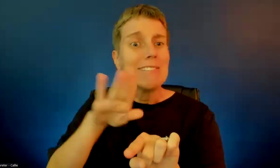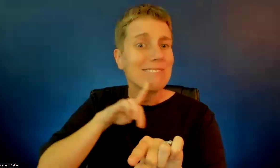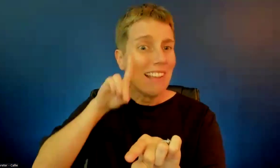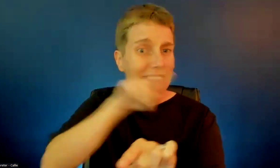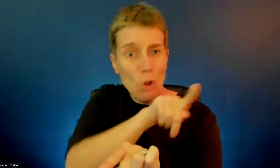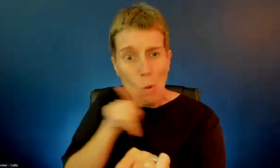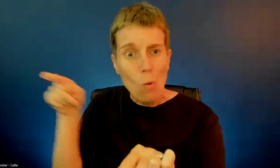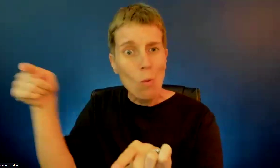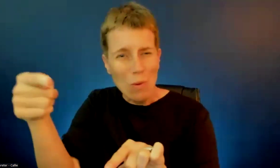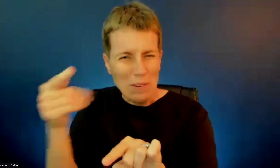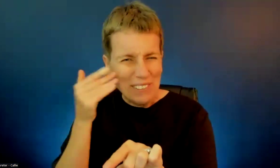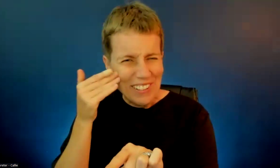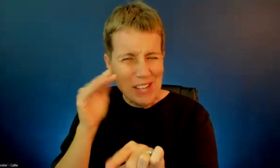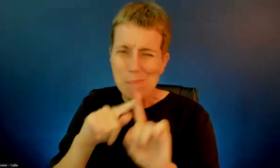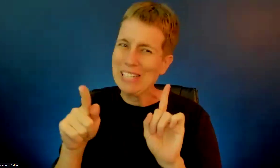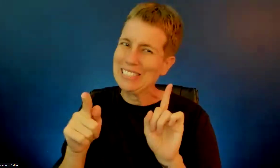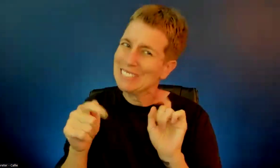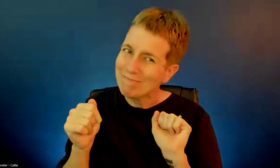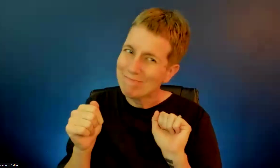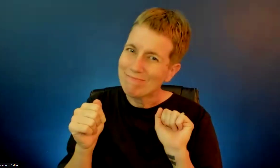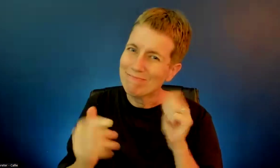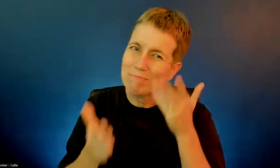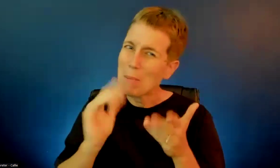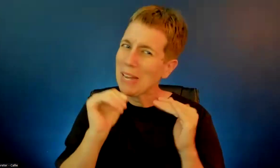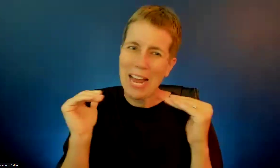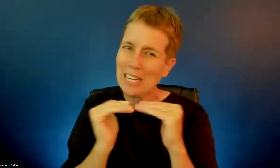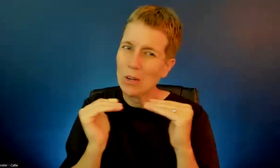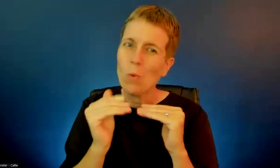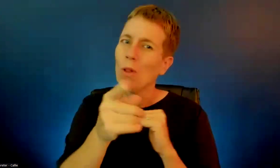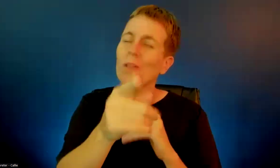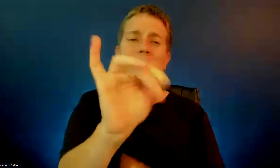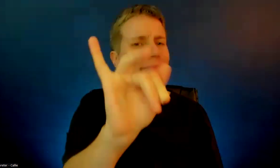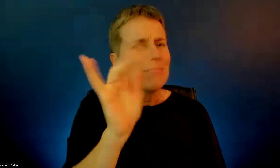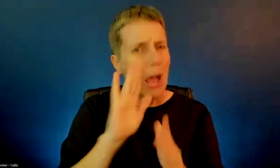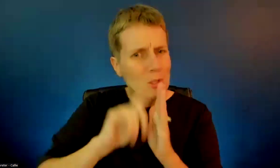are special somehow. But let me check on the drive-thrus.